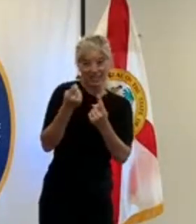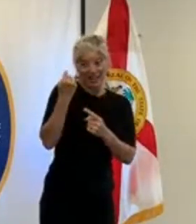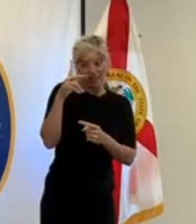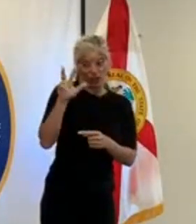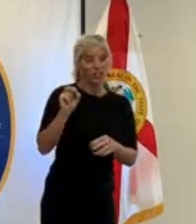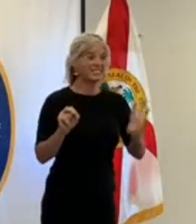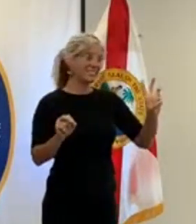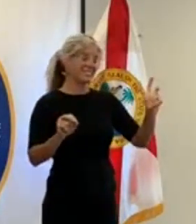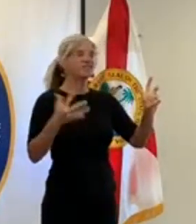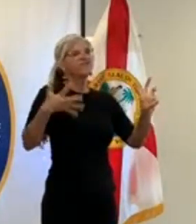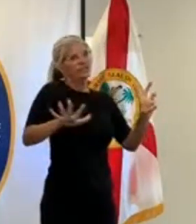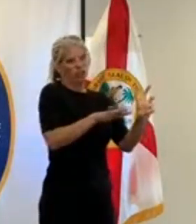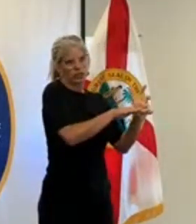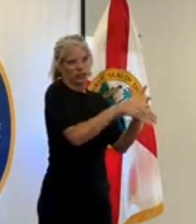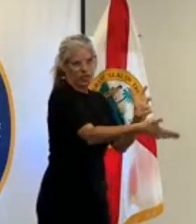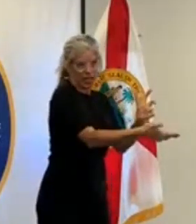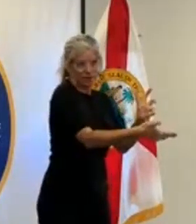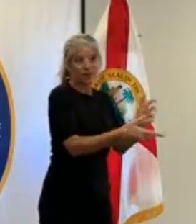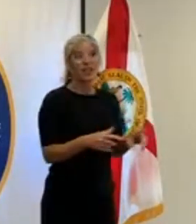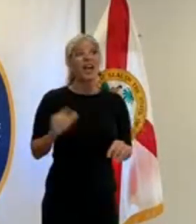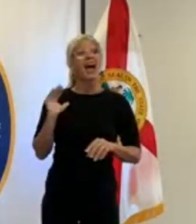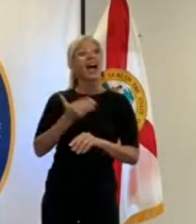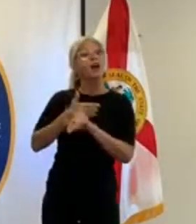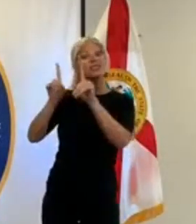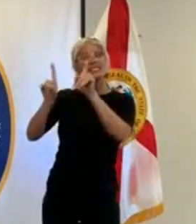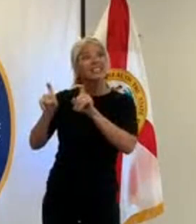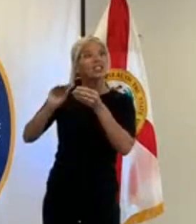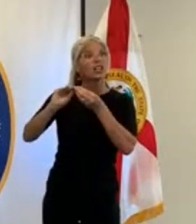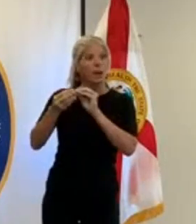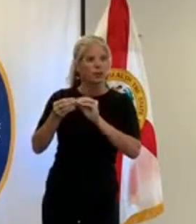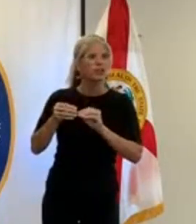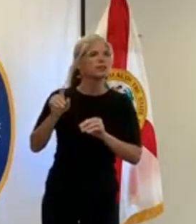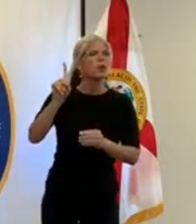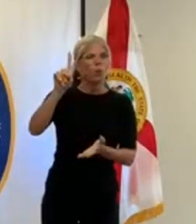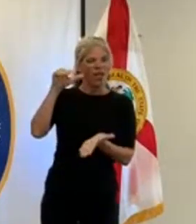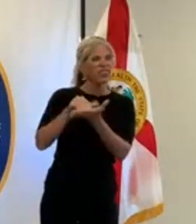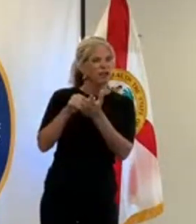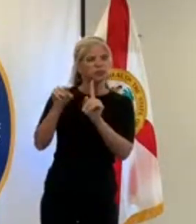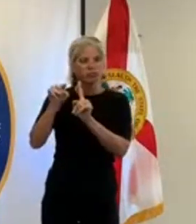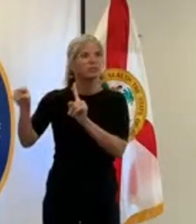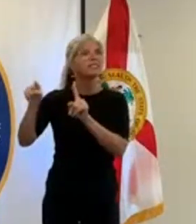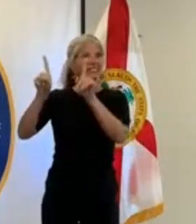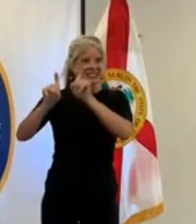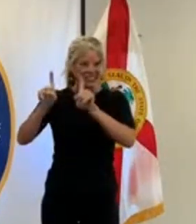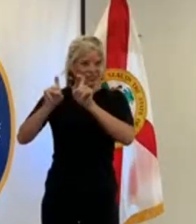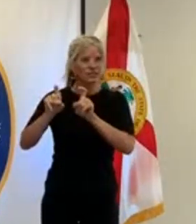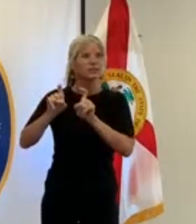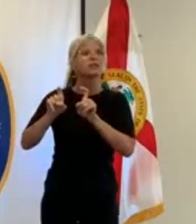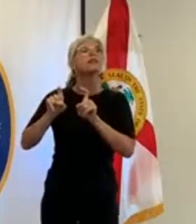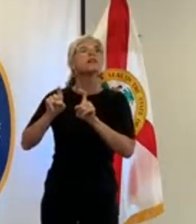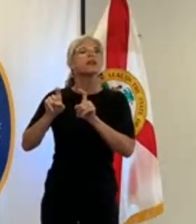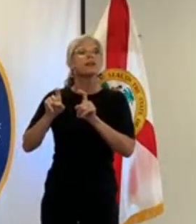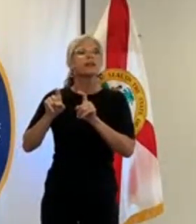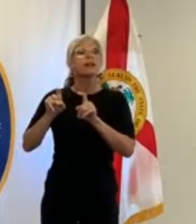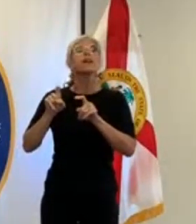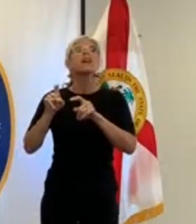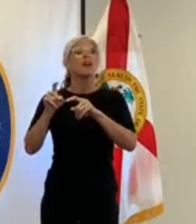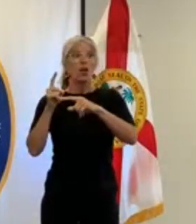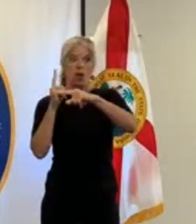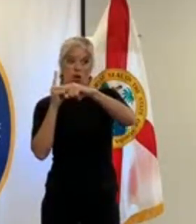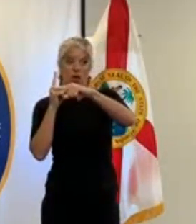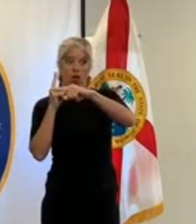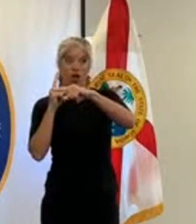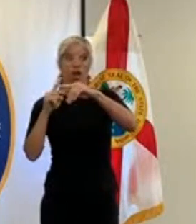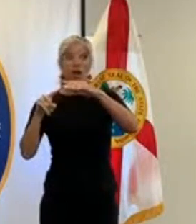testing numbers we've done 1097 tests and over a thousand of those were negative 1014. so again the best way to get